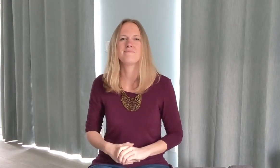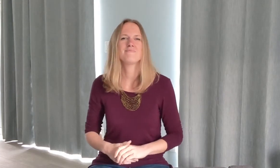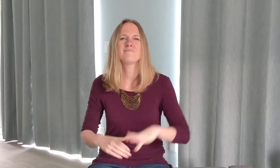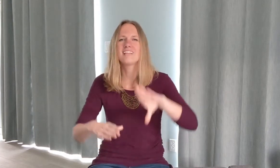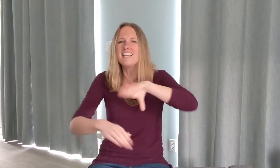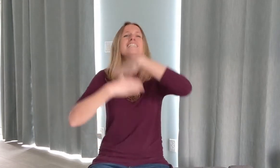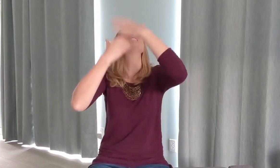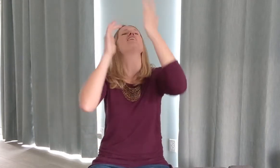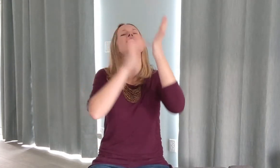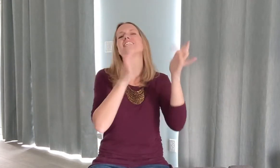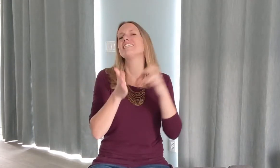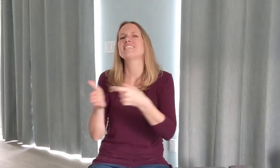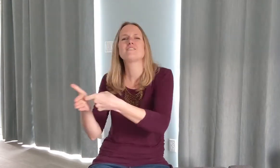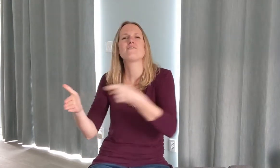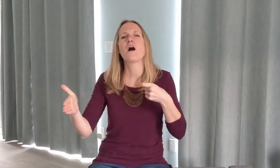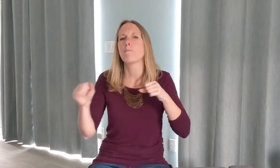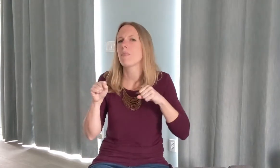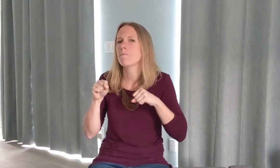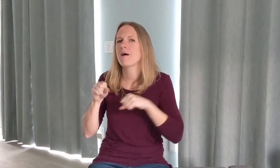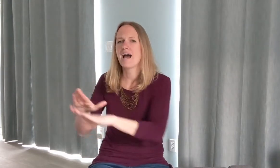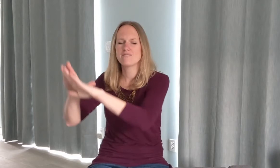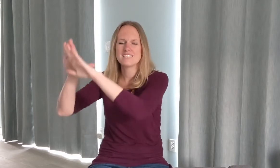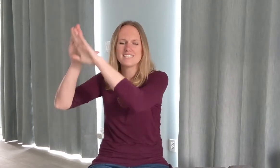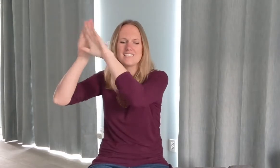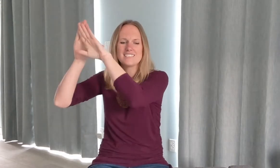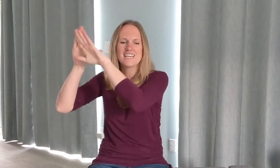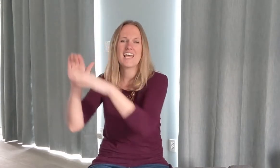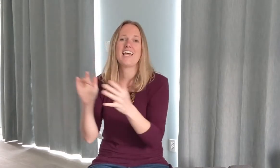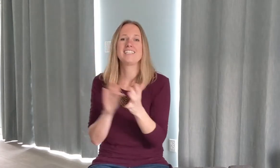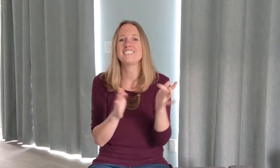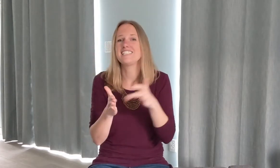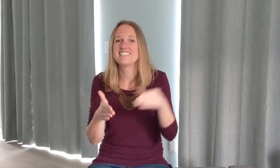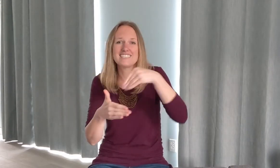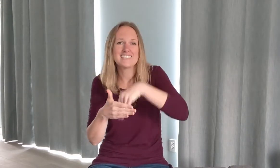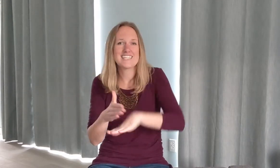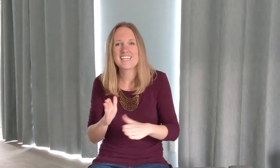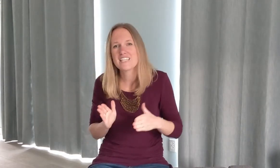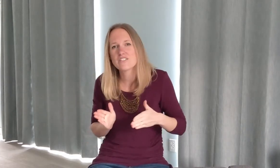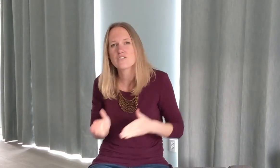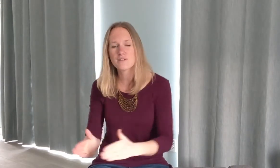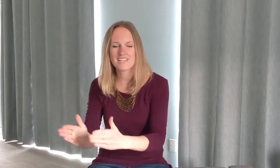Shout Jesus from the mountains Jesus in the streets